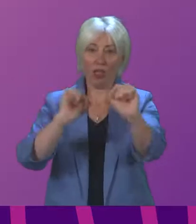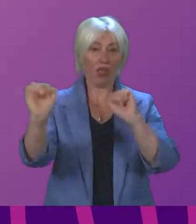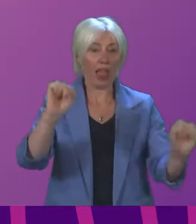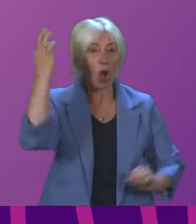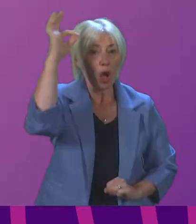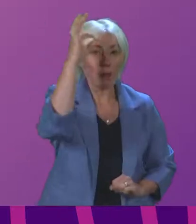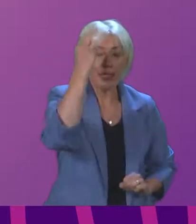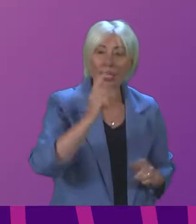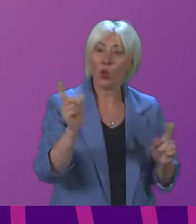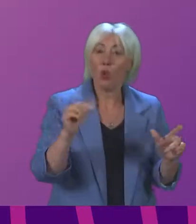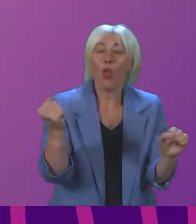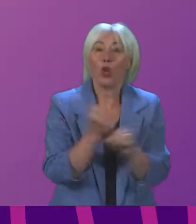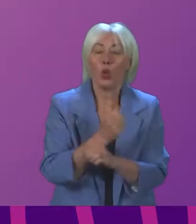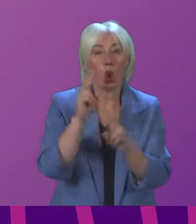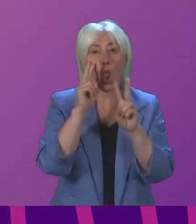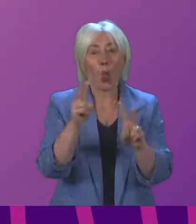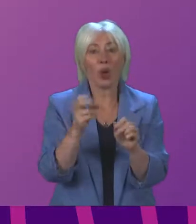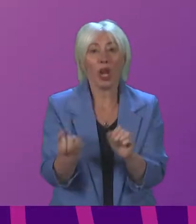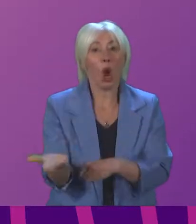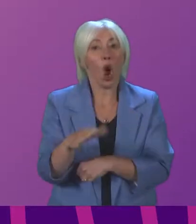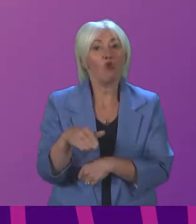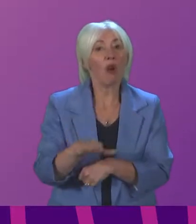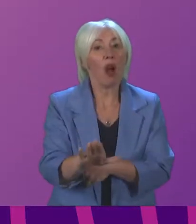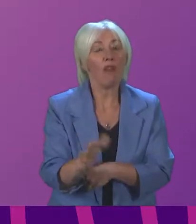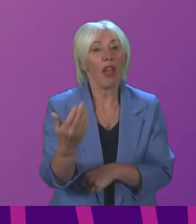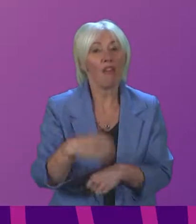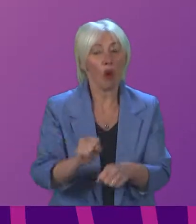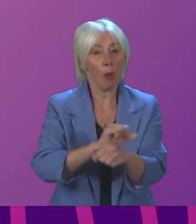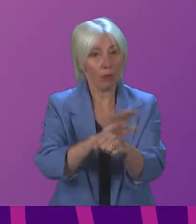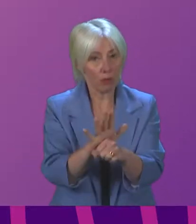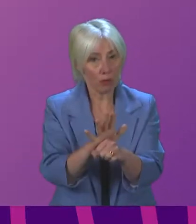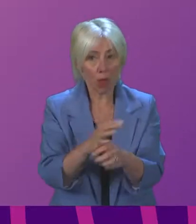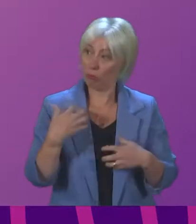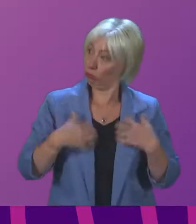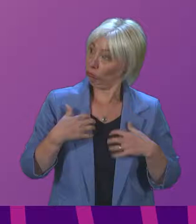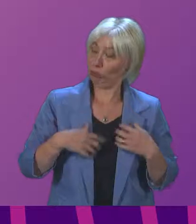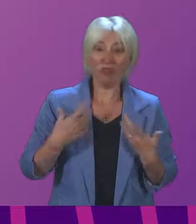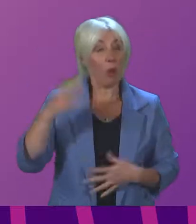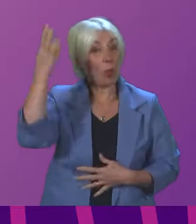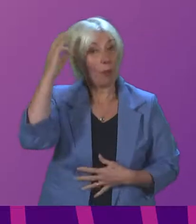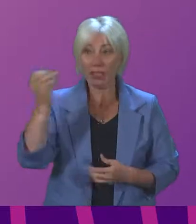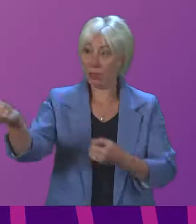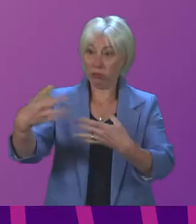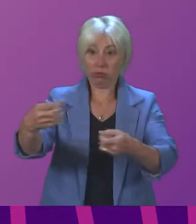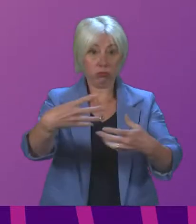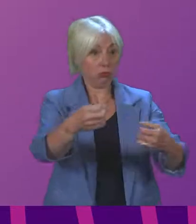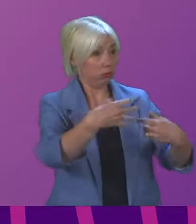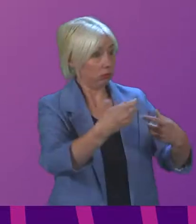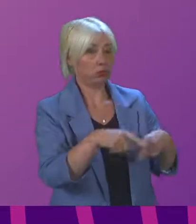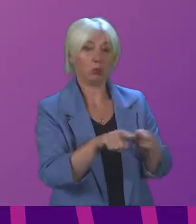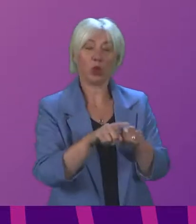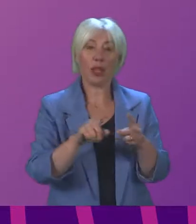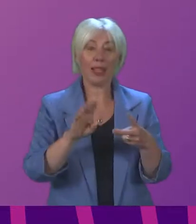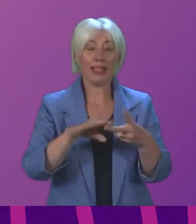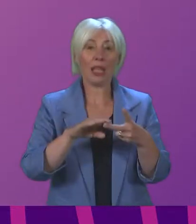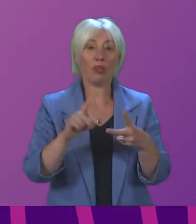recovery-related scrutiny work. I'm looking forward to the contributions from other committees on their work and the Deputy First Minister's